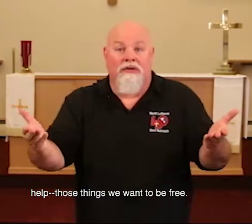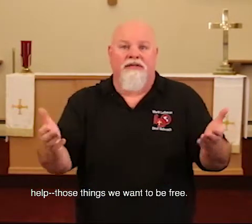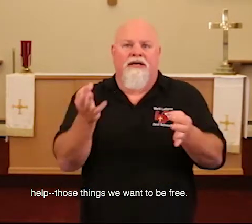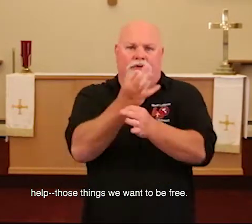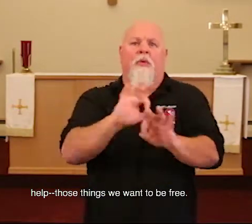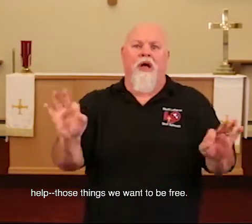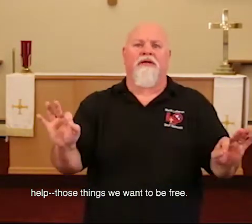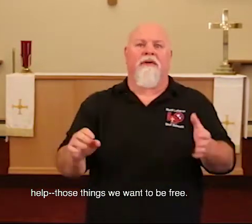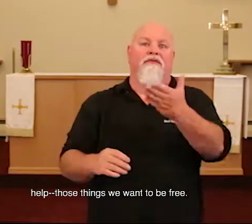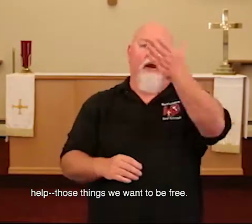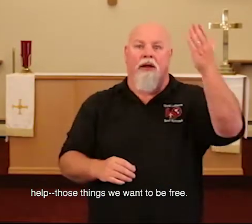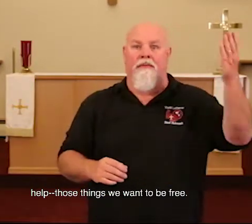things we want to be free.